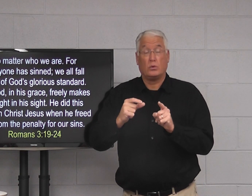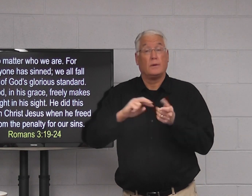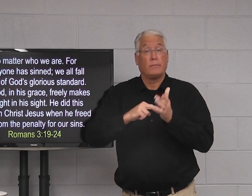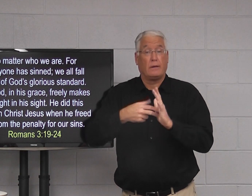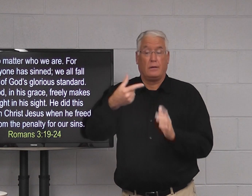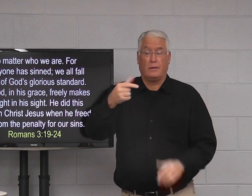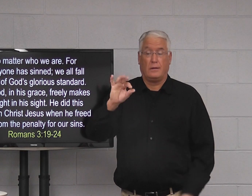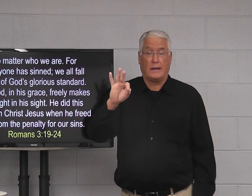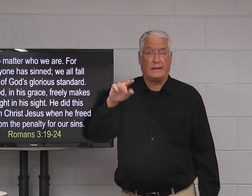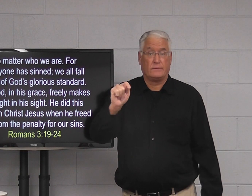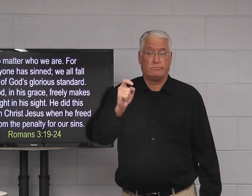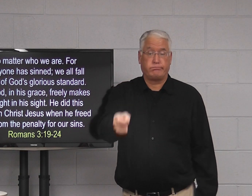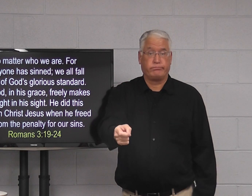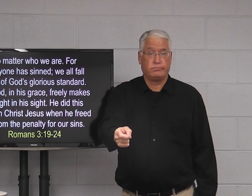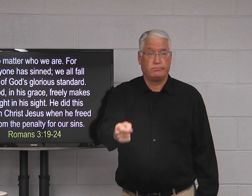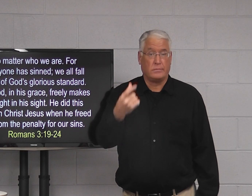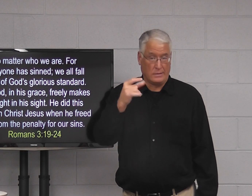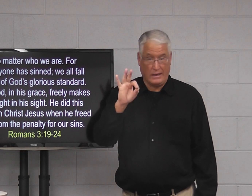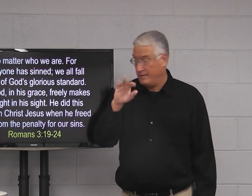word it means a gift.